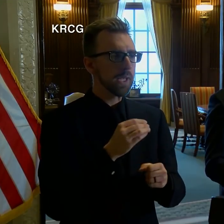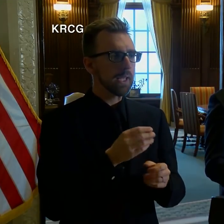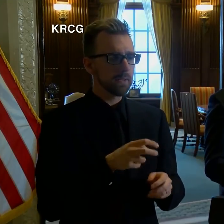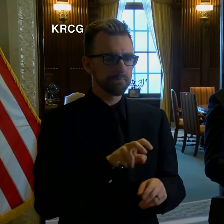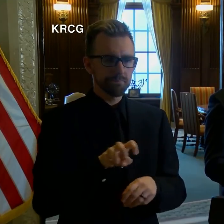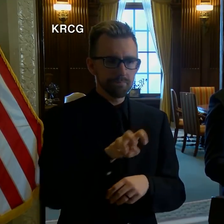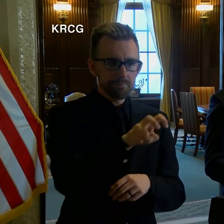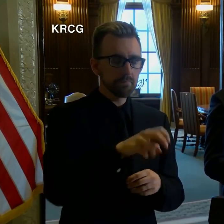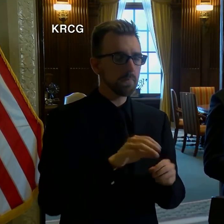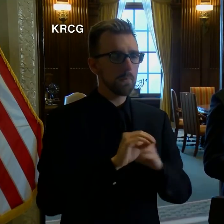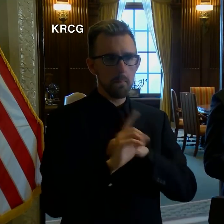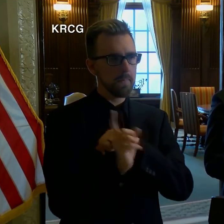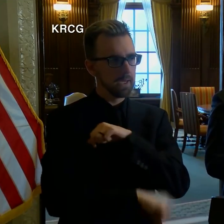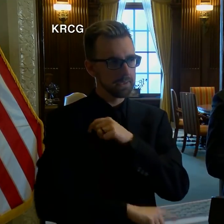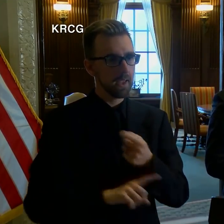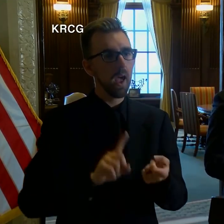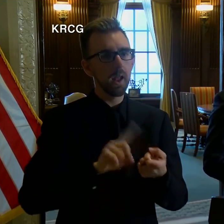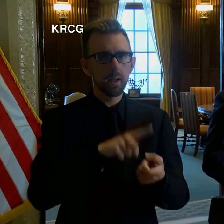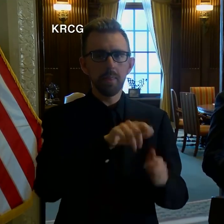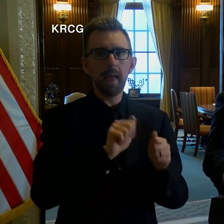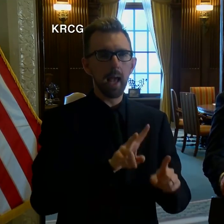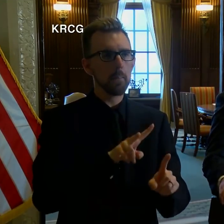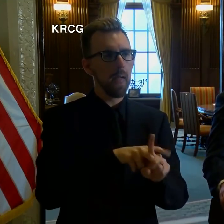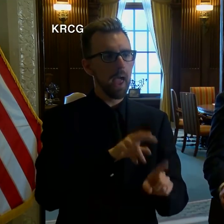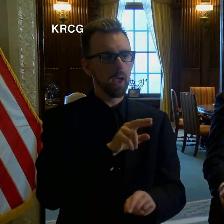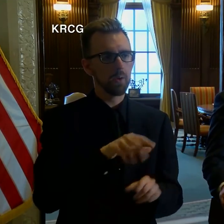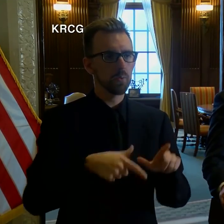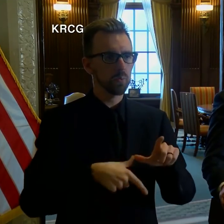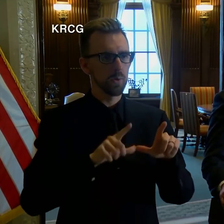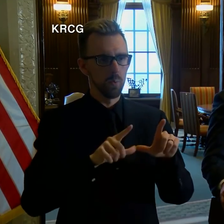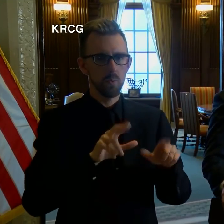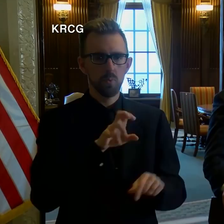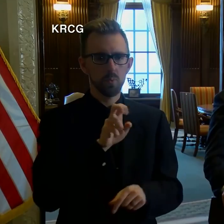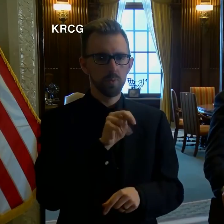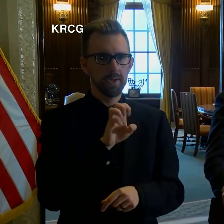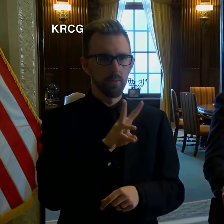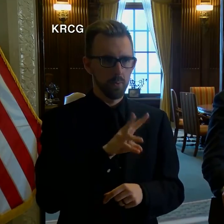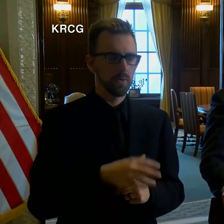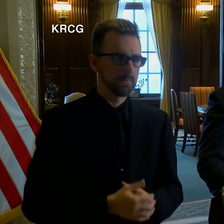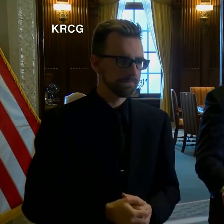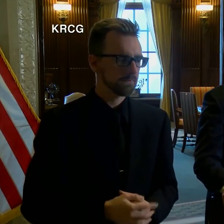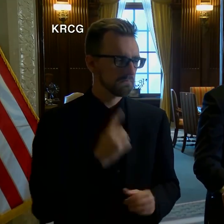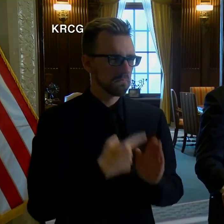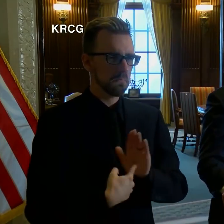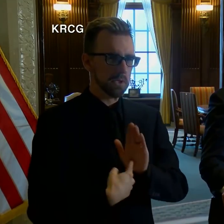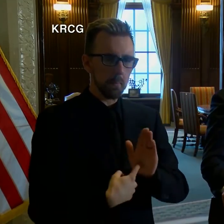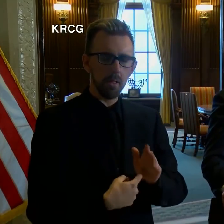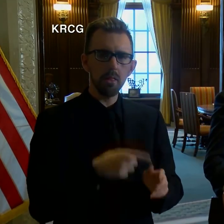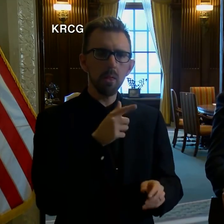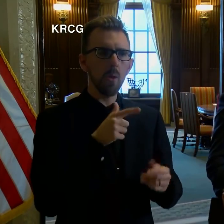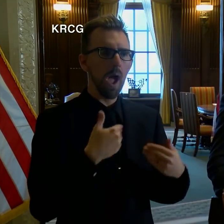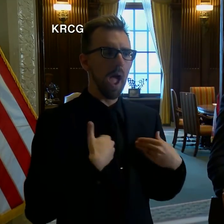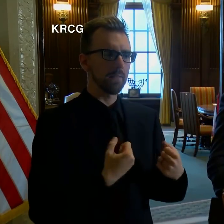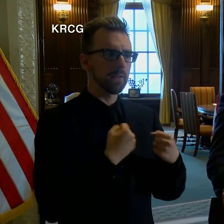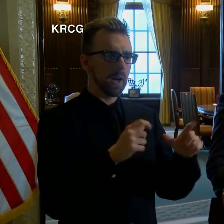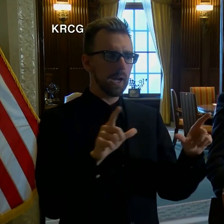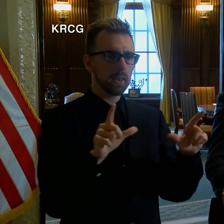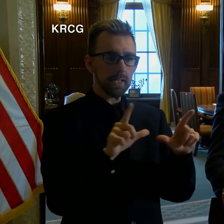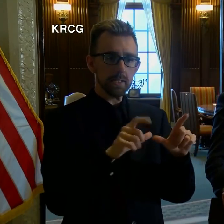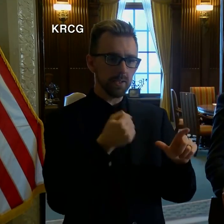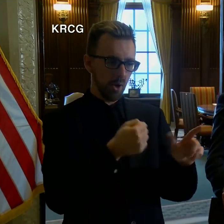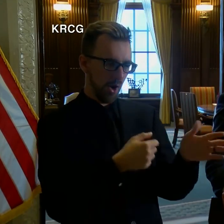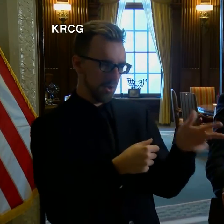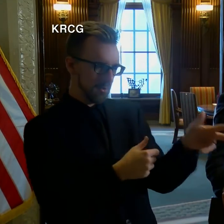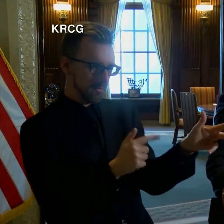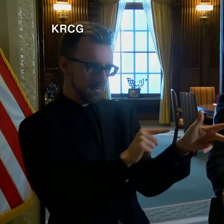penalty until they can apply for renewal. For example, vehicle owners with license plates expiring